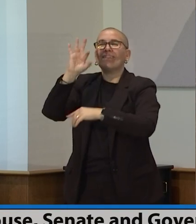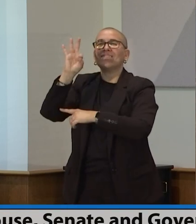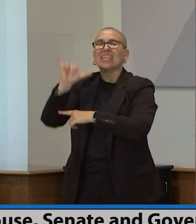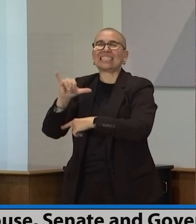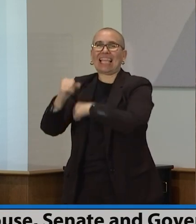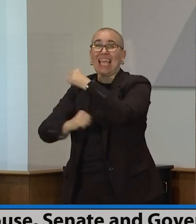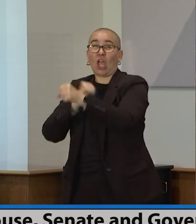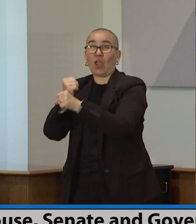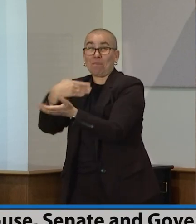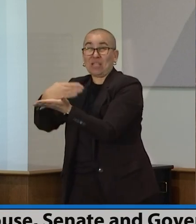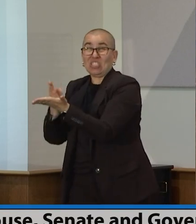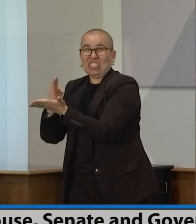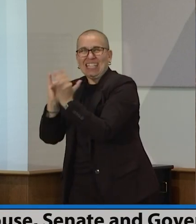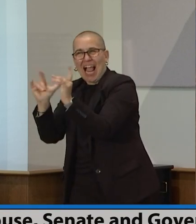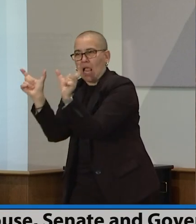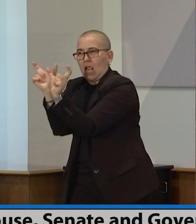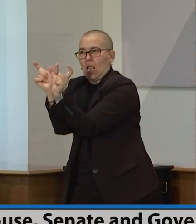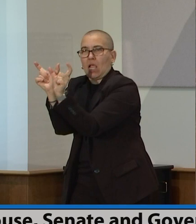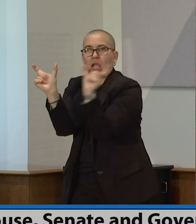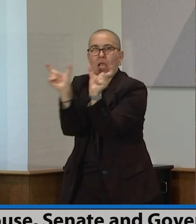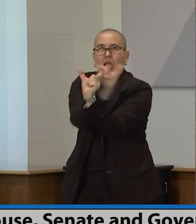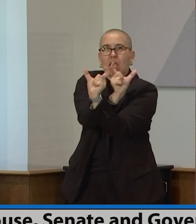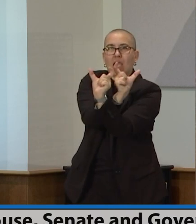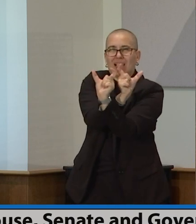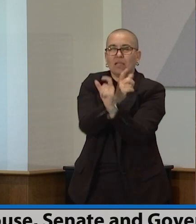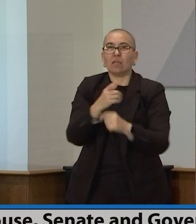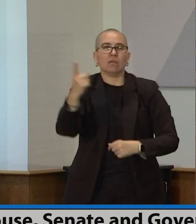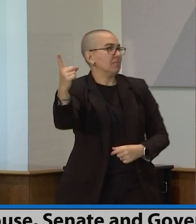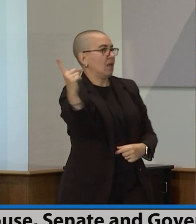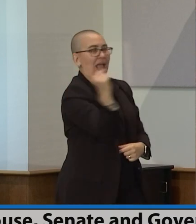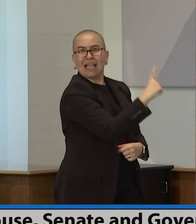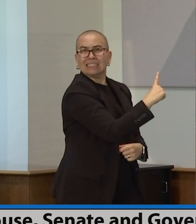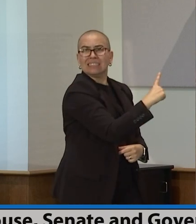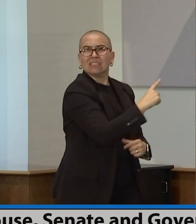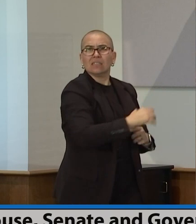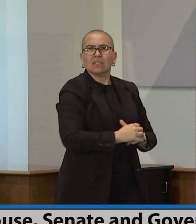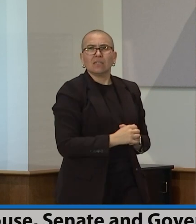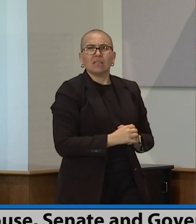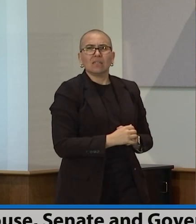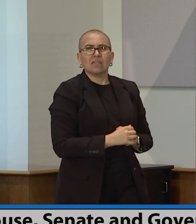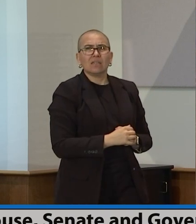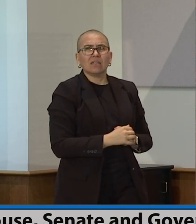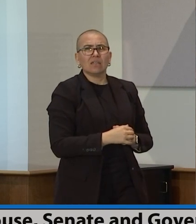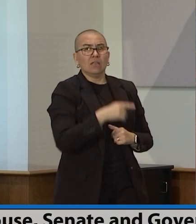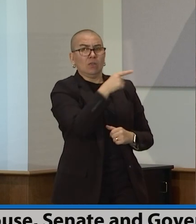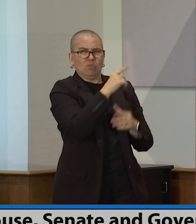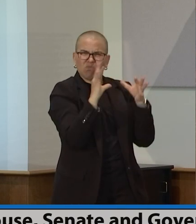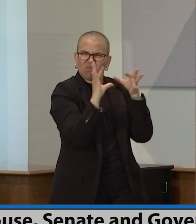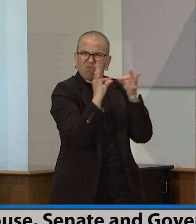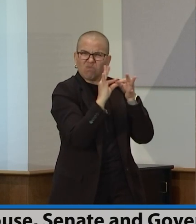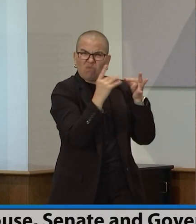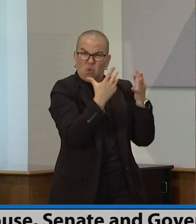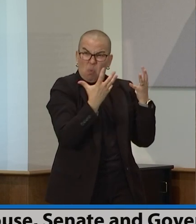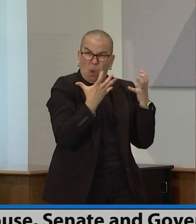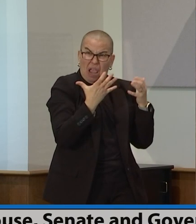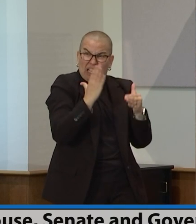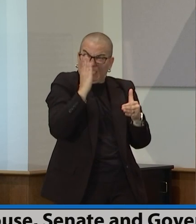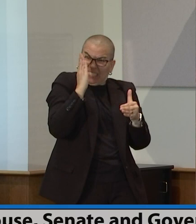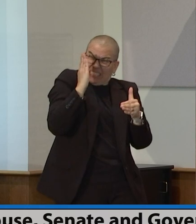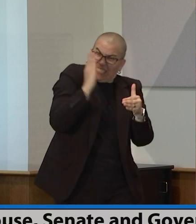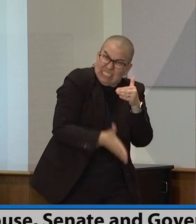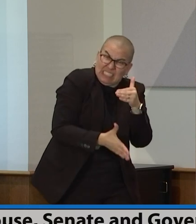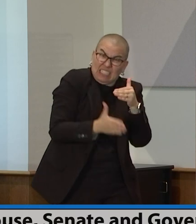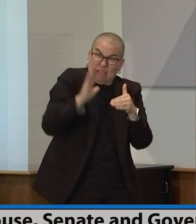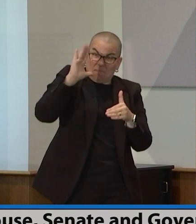that maybe trying to get most of this done before the end of May and then kind of, I guess, you know, dot the T or